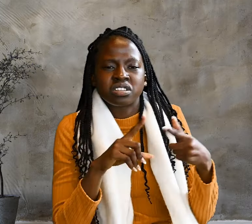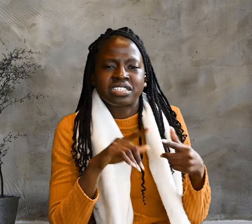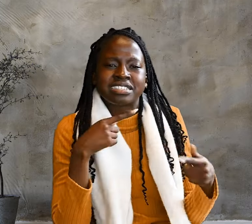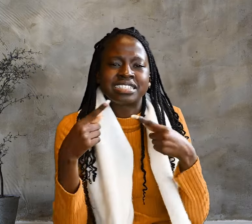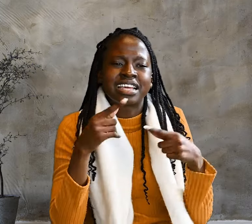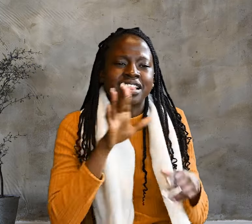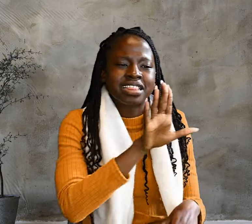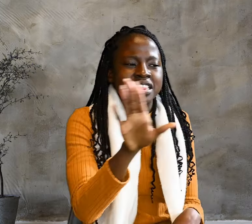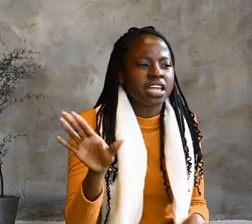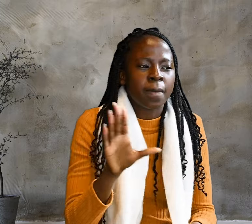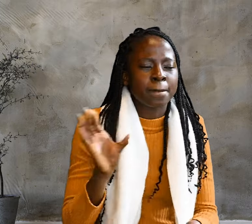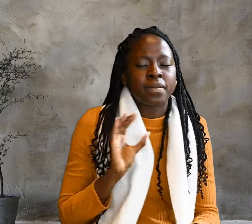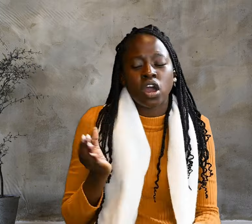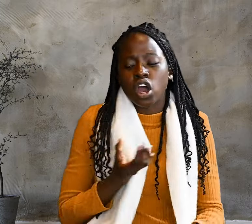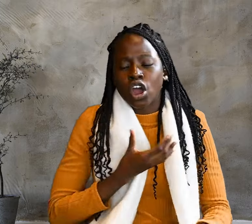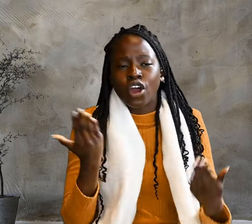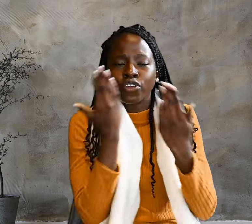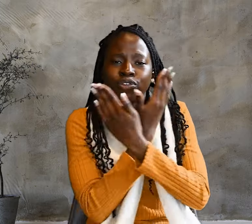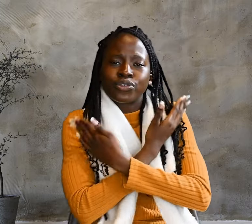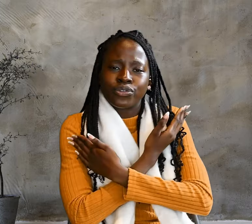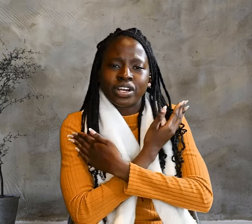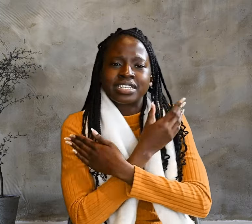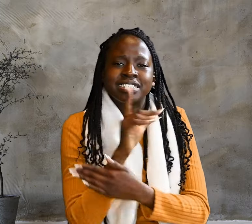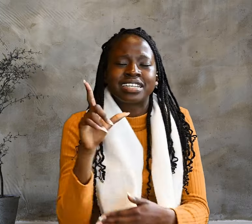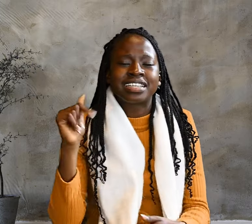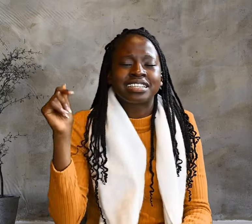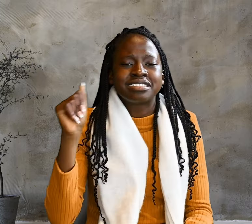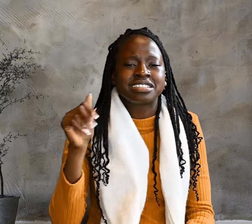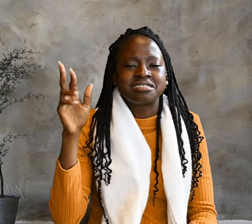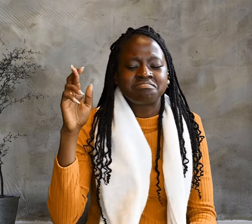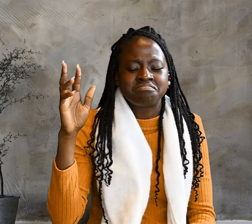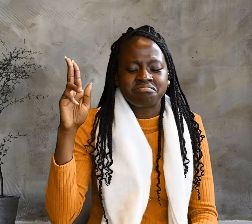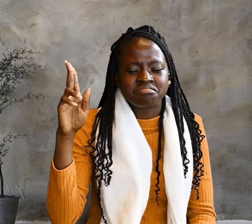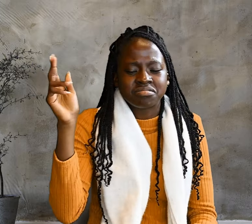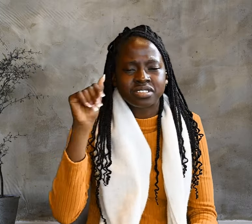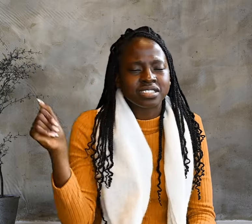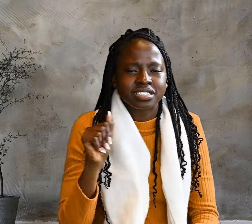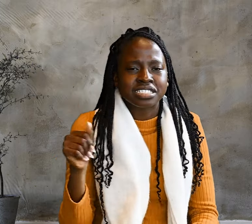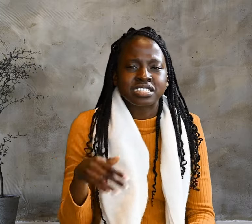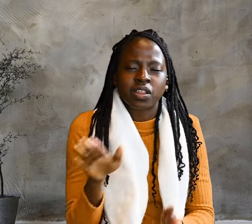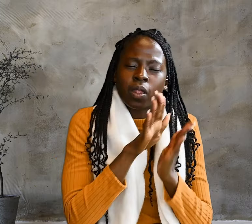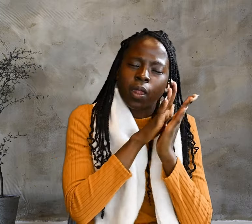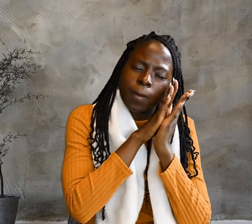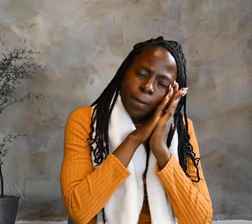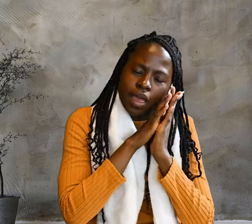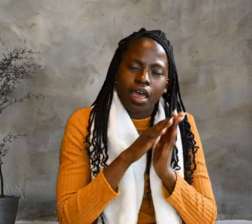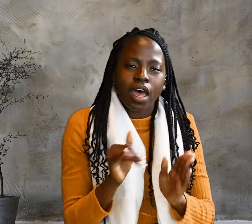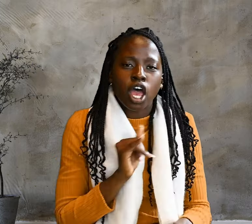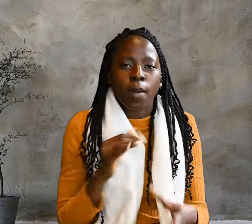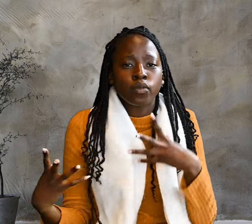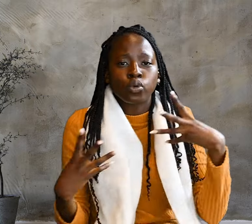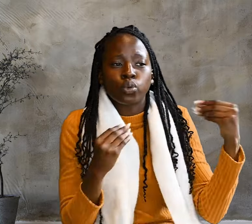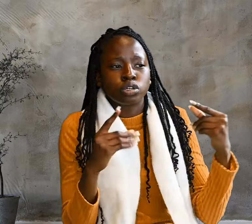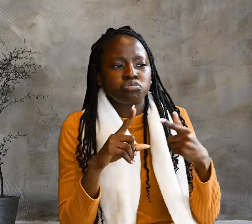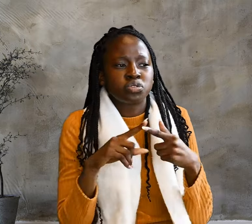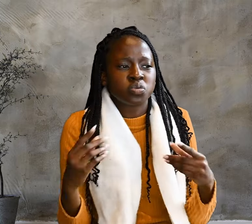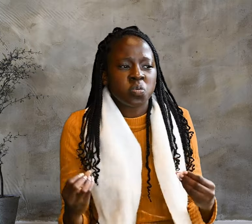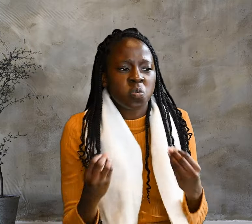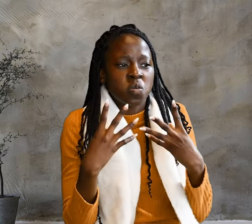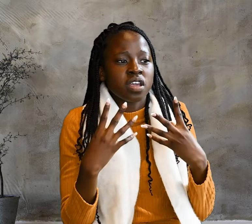but I am going there to wake him up. His disciples replied, Lord, if he